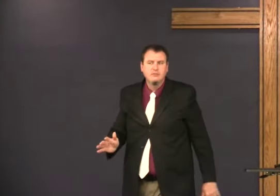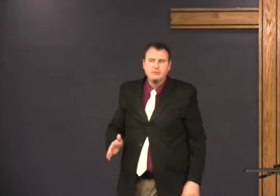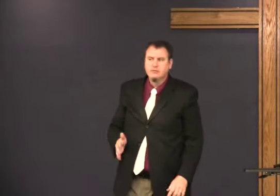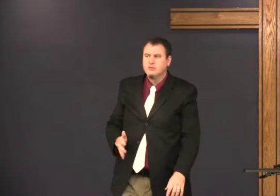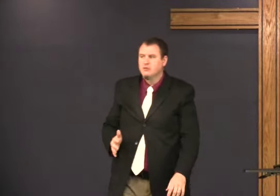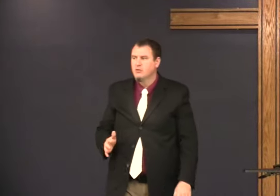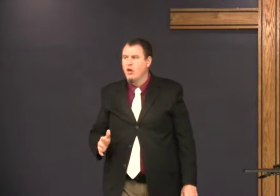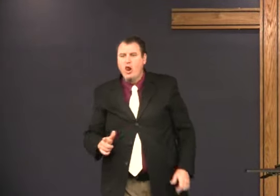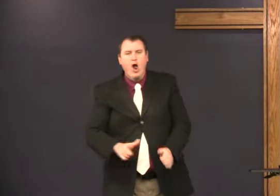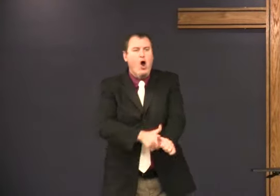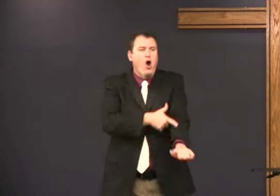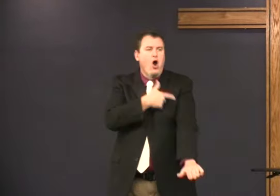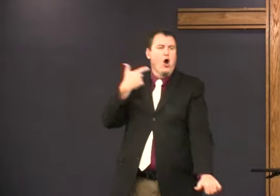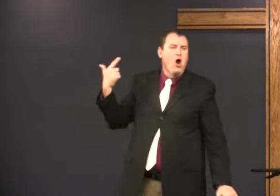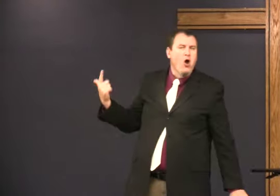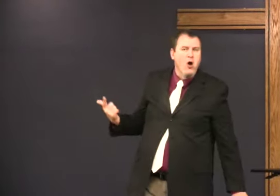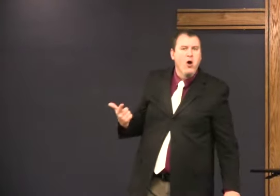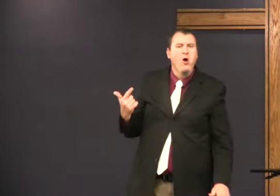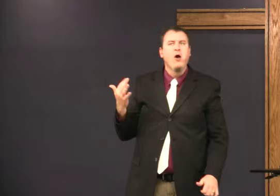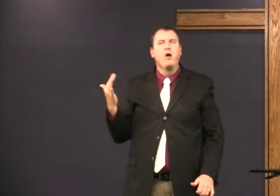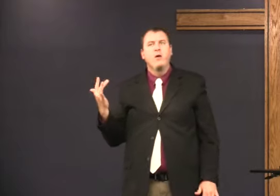And you can stop the fuse from burning.